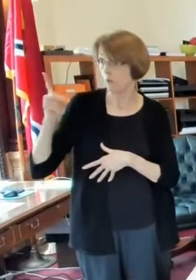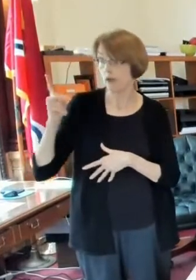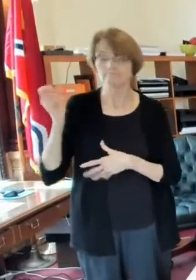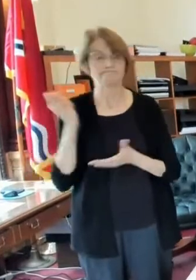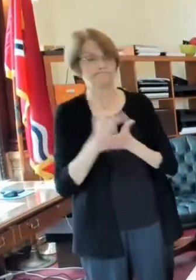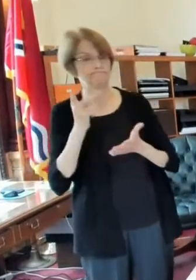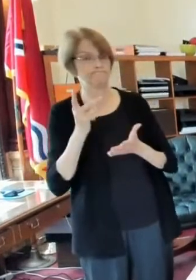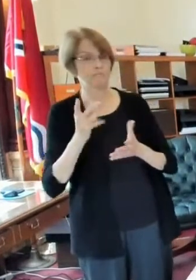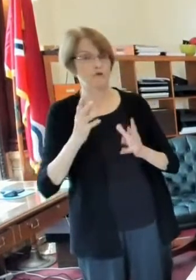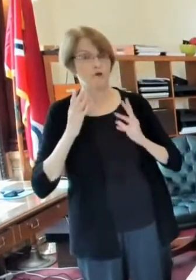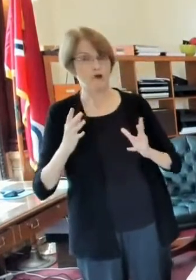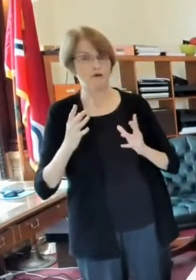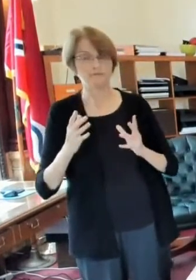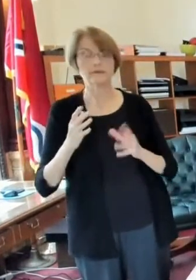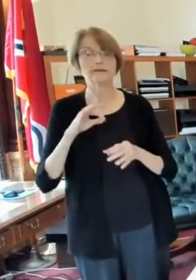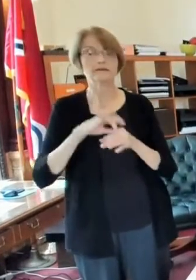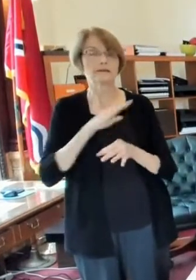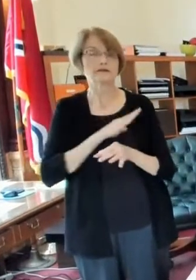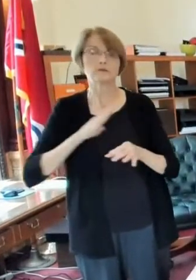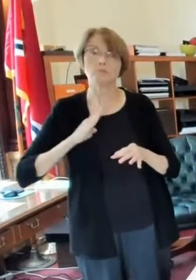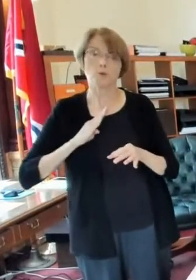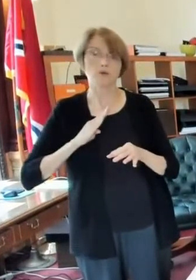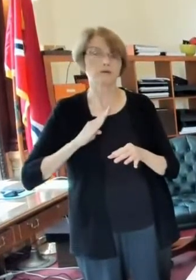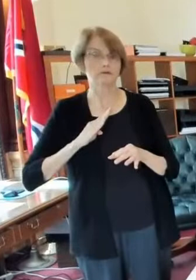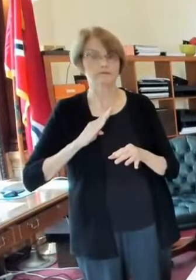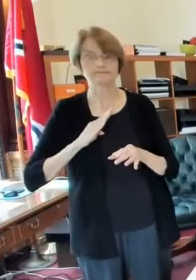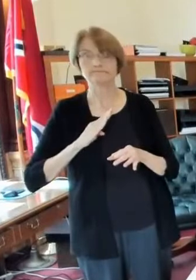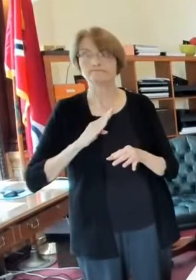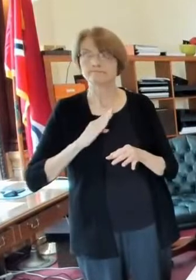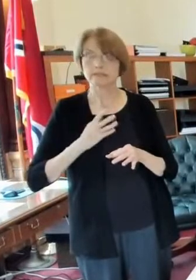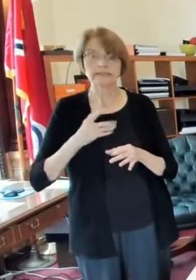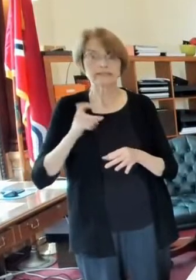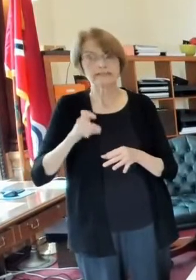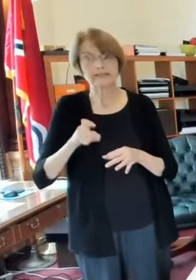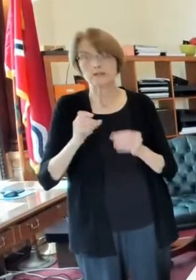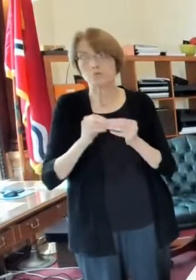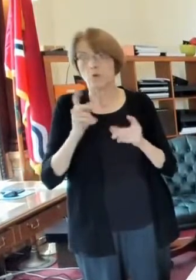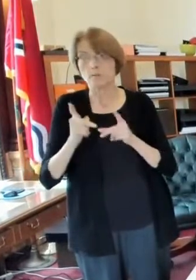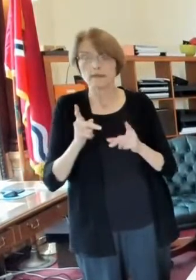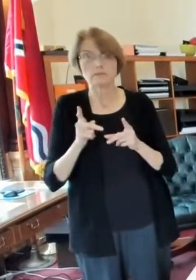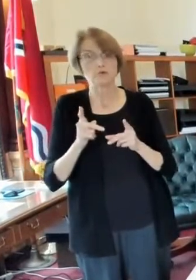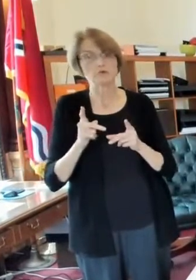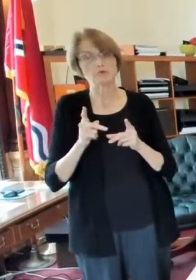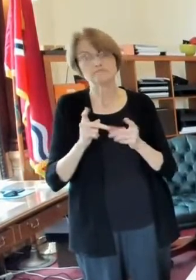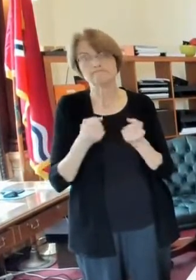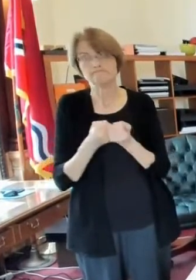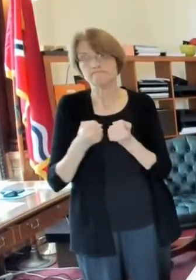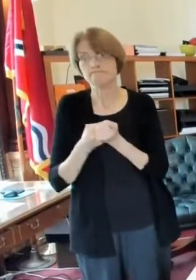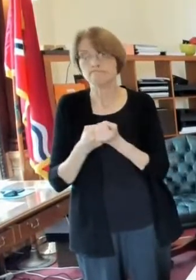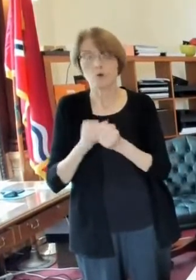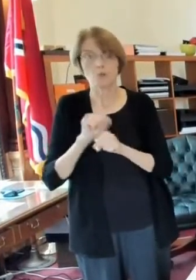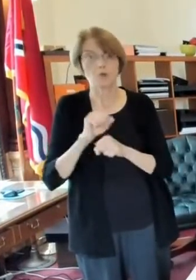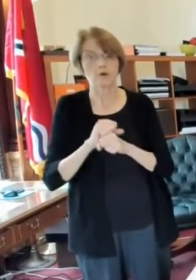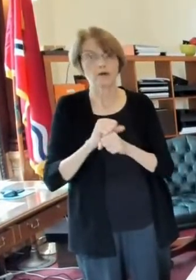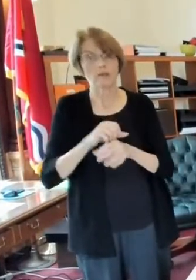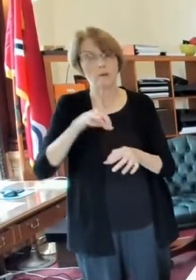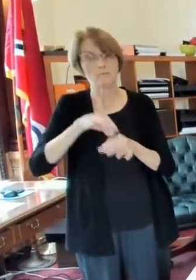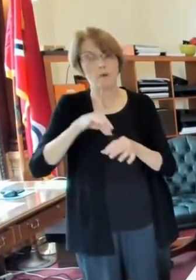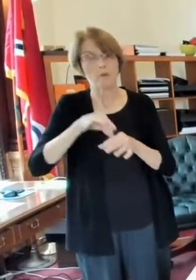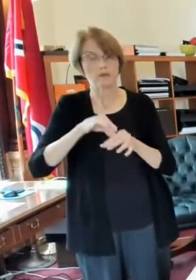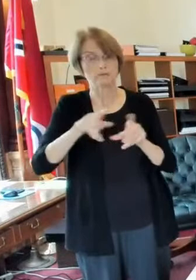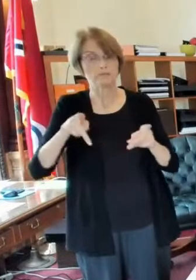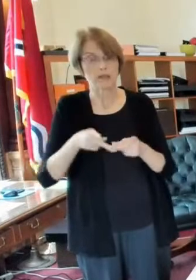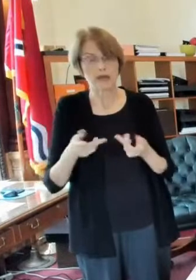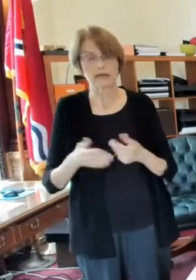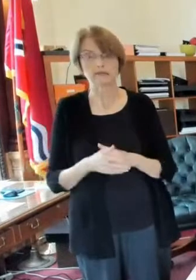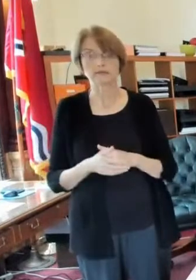election board really needs people uh to to work at the polls they're also um need